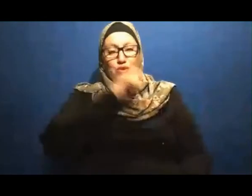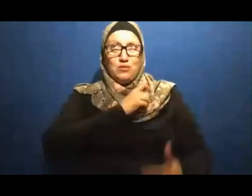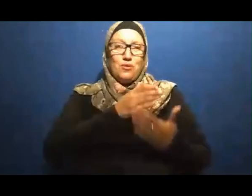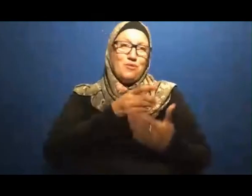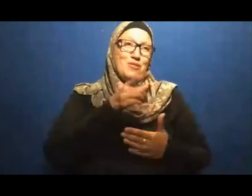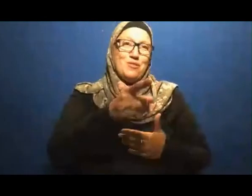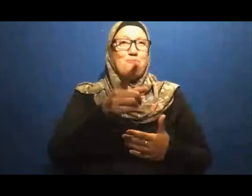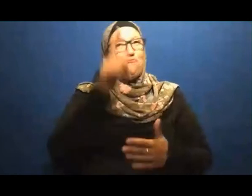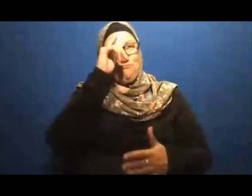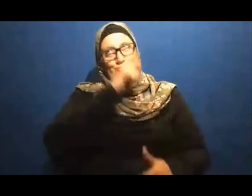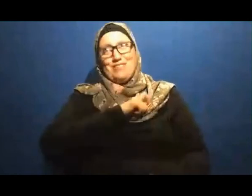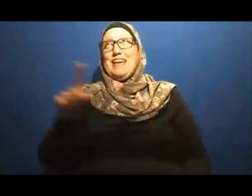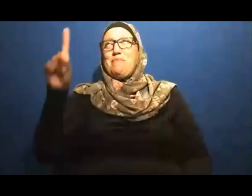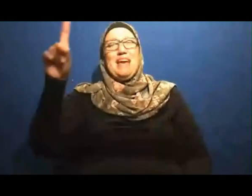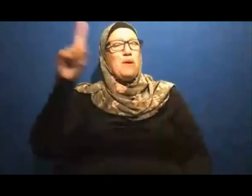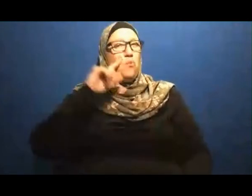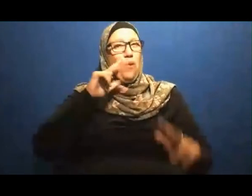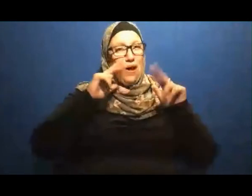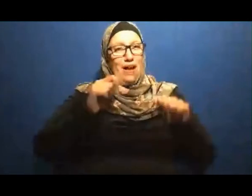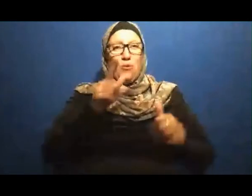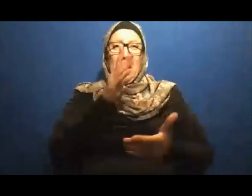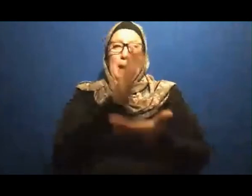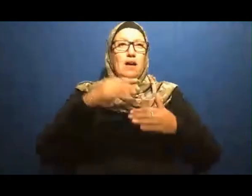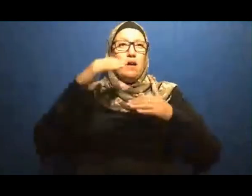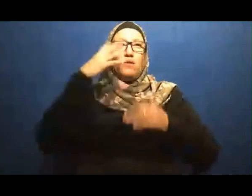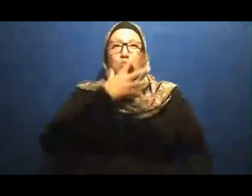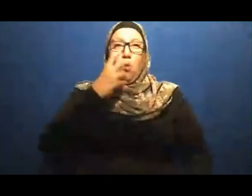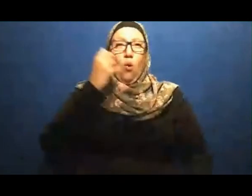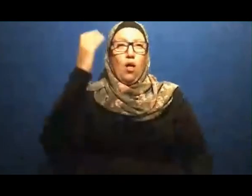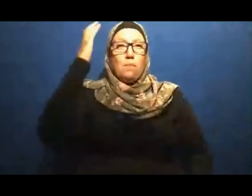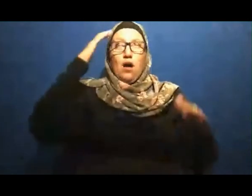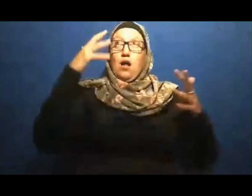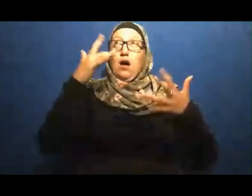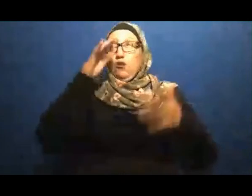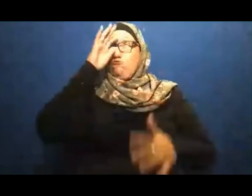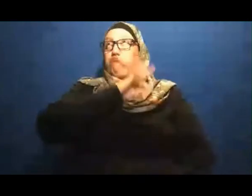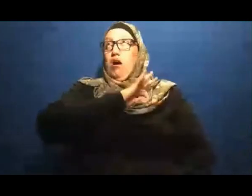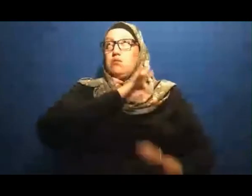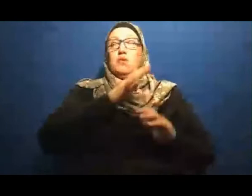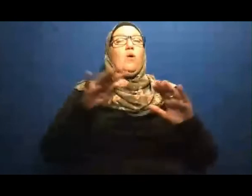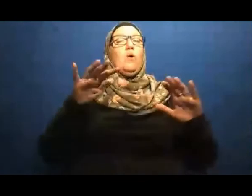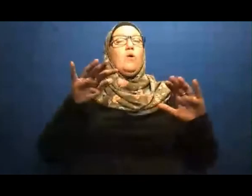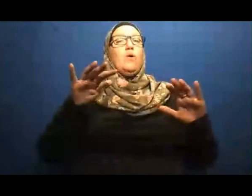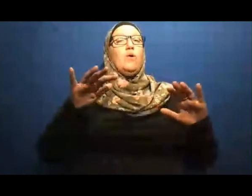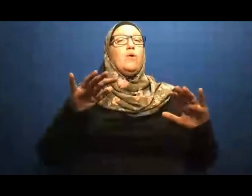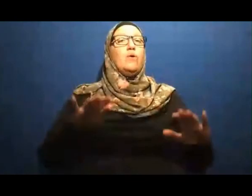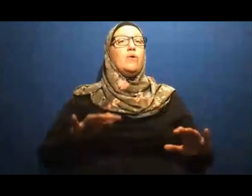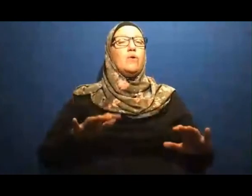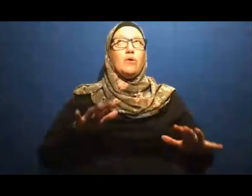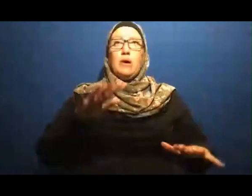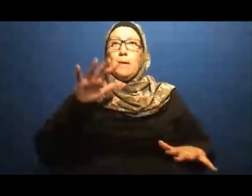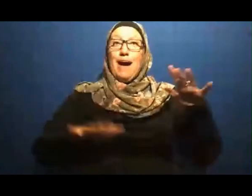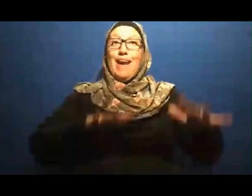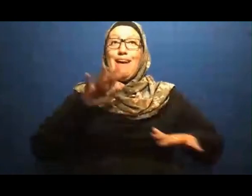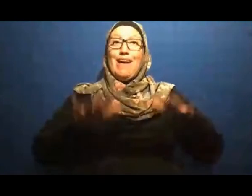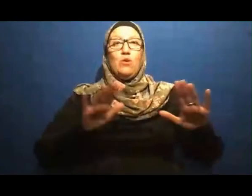him That Calms you down That helps To cure that Panic To cure that Stress and